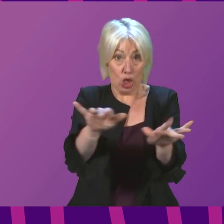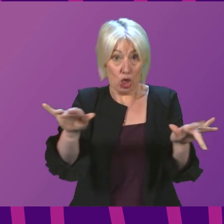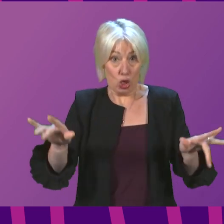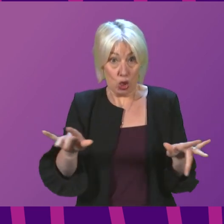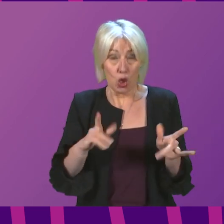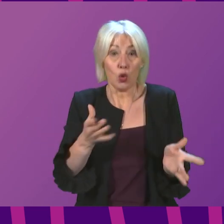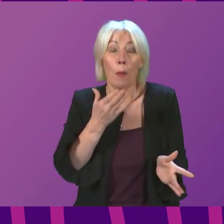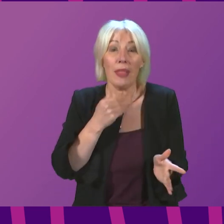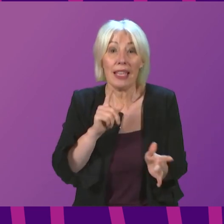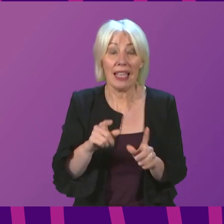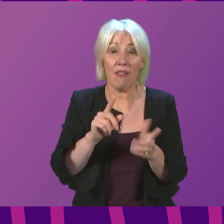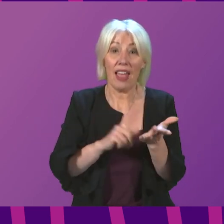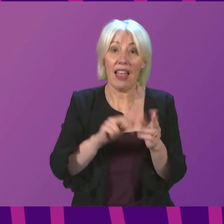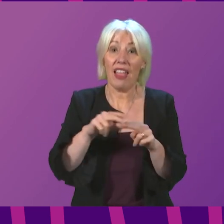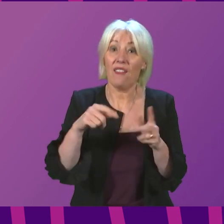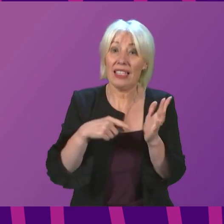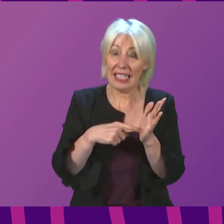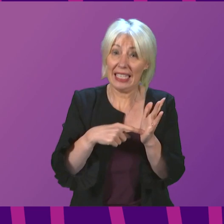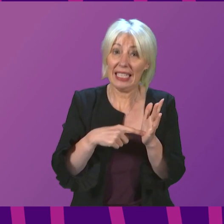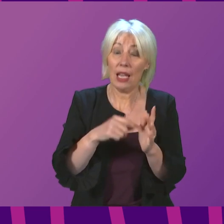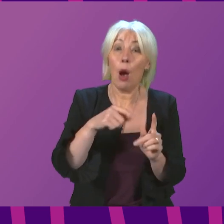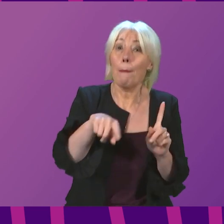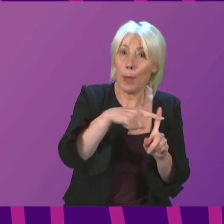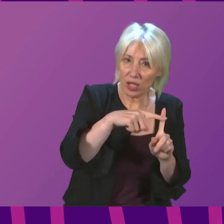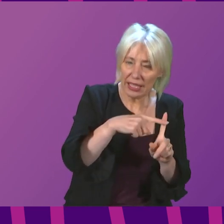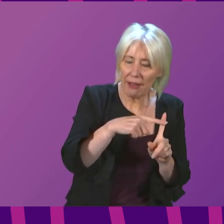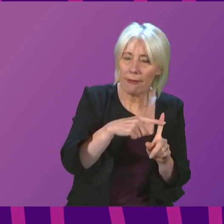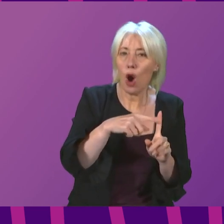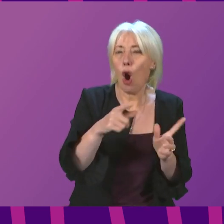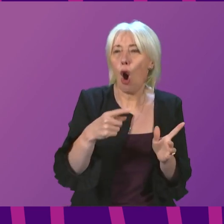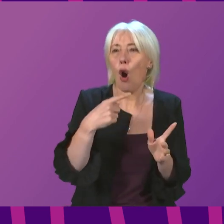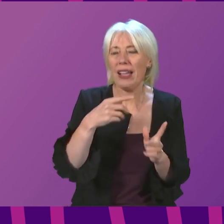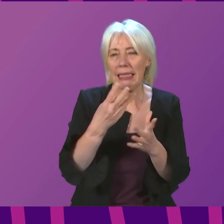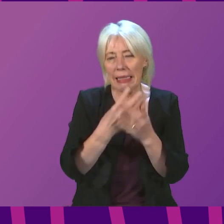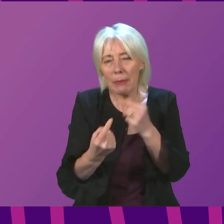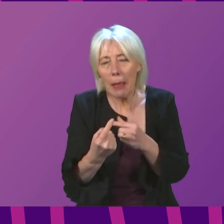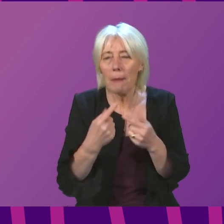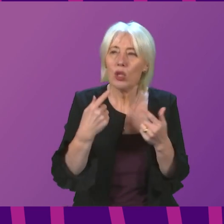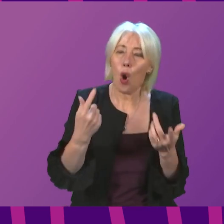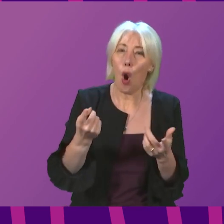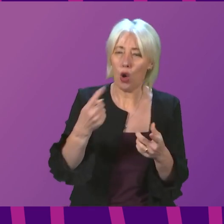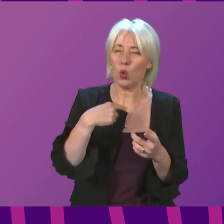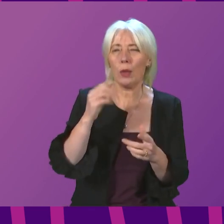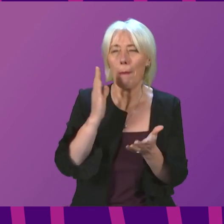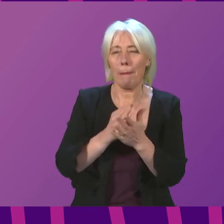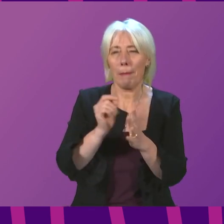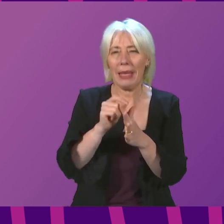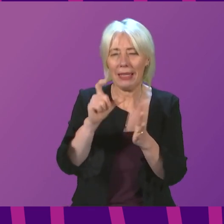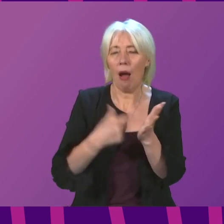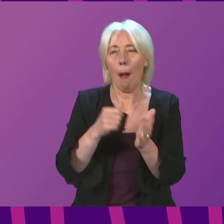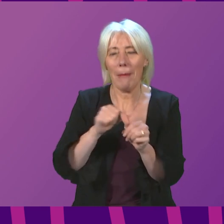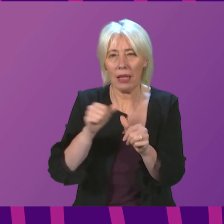have a positive LFD, or if you have symptoms, or if you are advised to get a test, please make sure you book it. There is also a